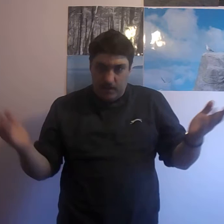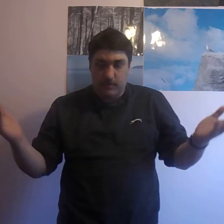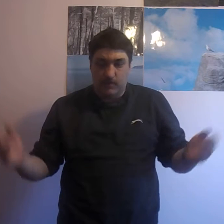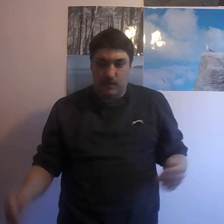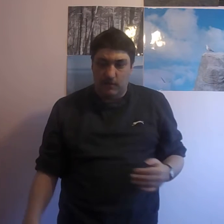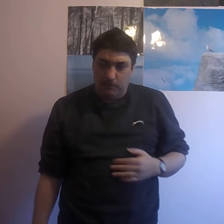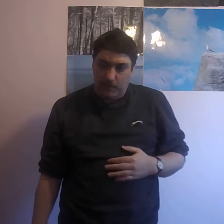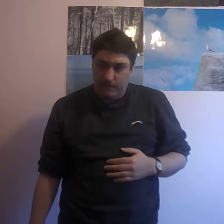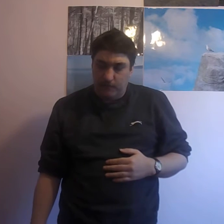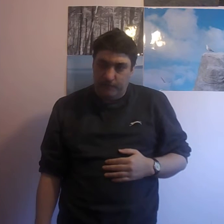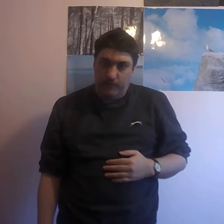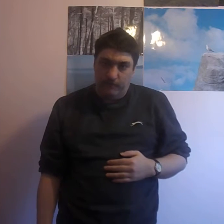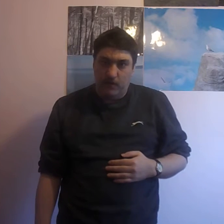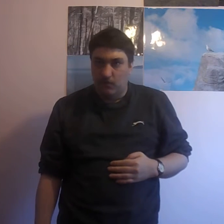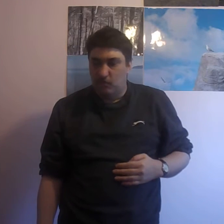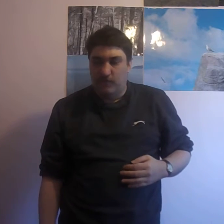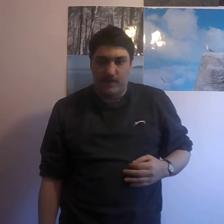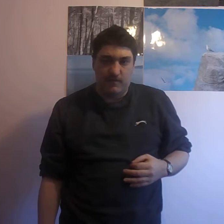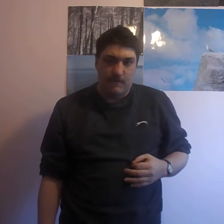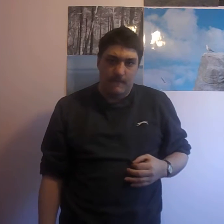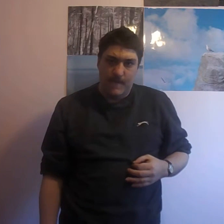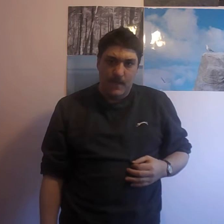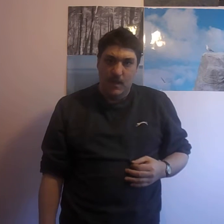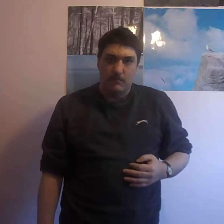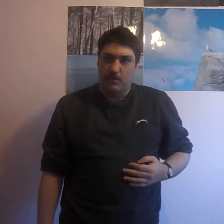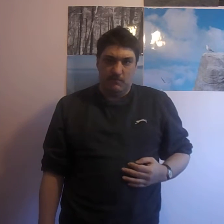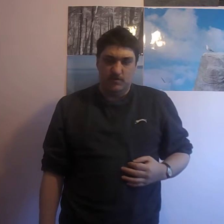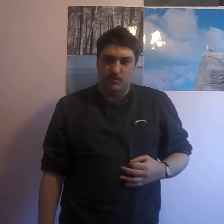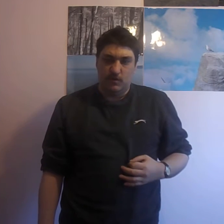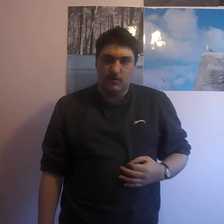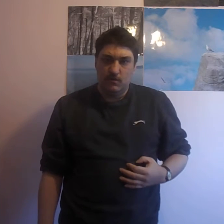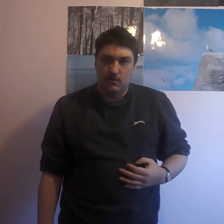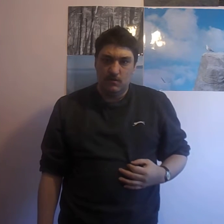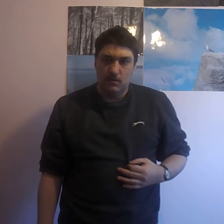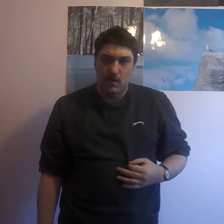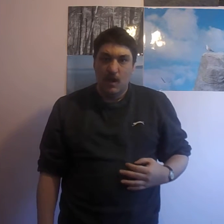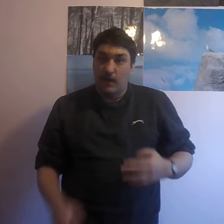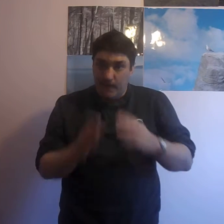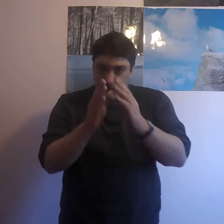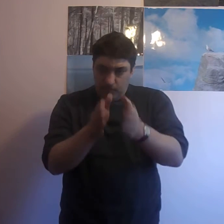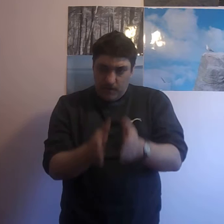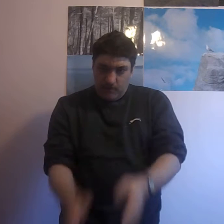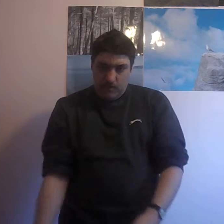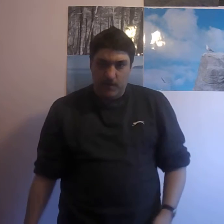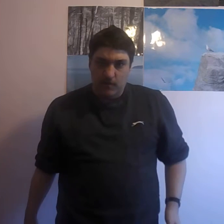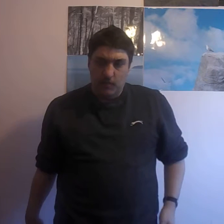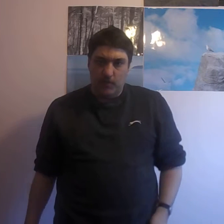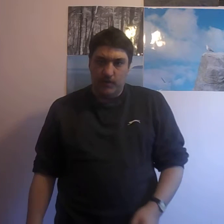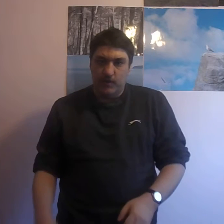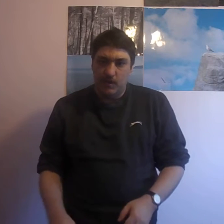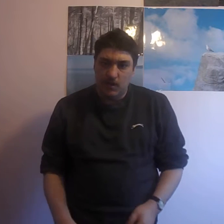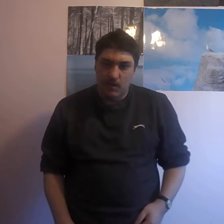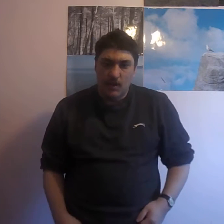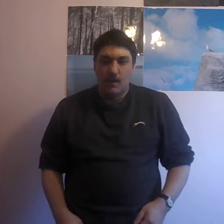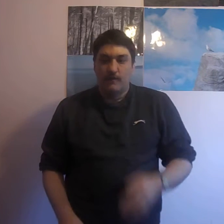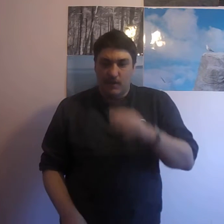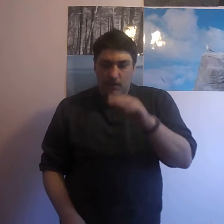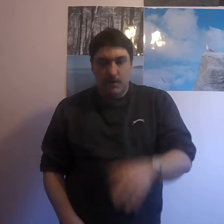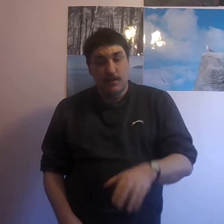single player for Garden Warfare 2, but not much of one. And that brings me to my other point. The companies these